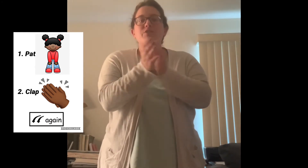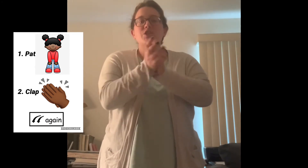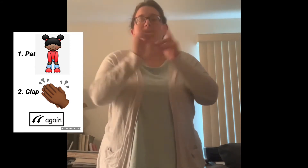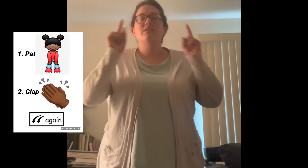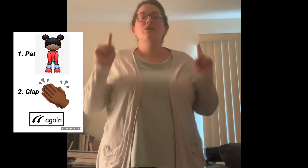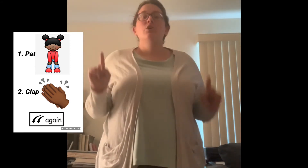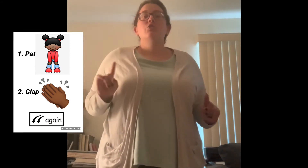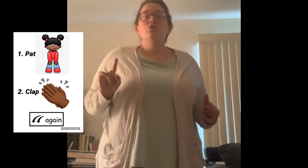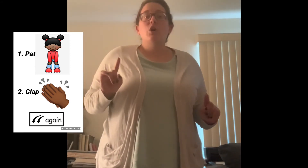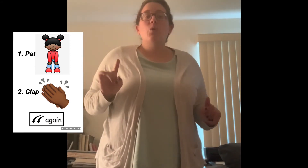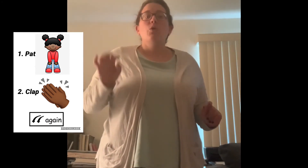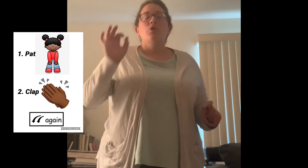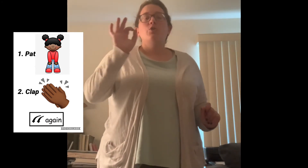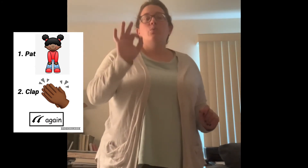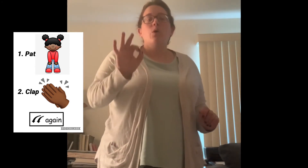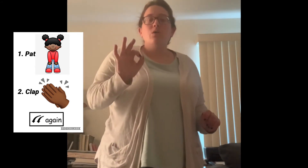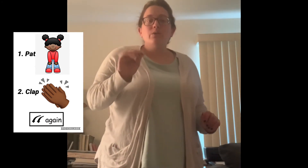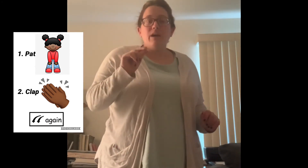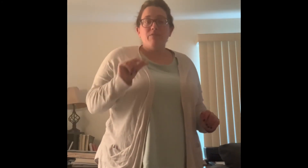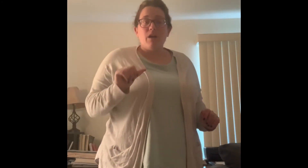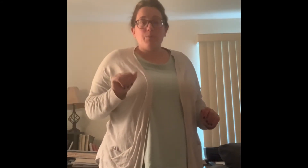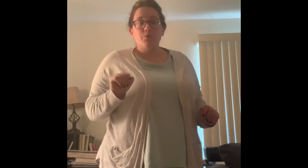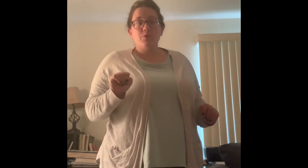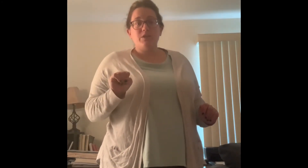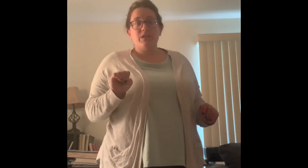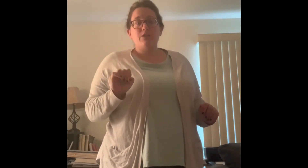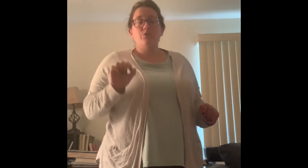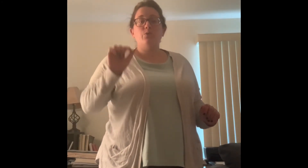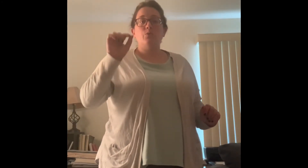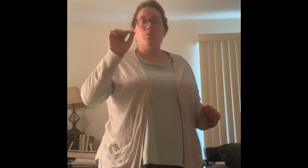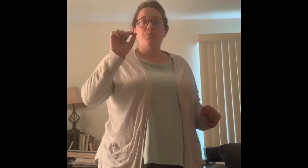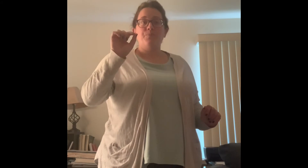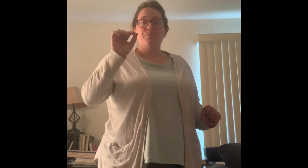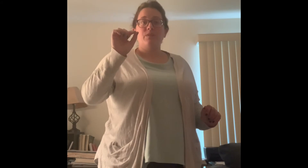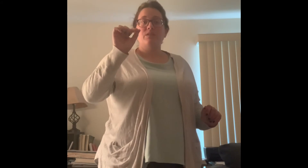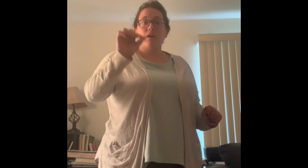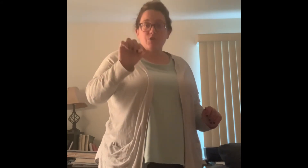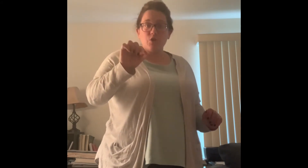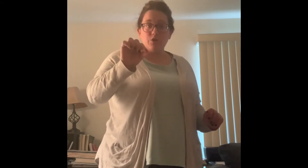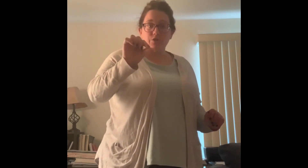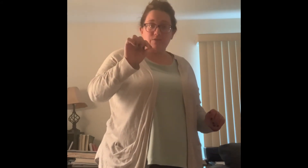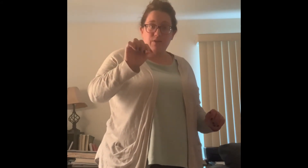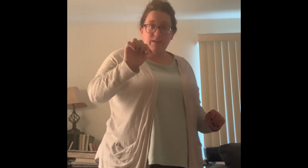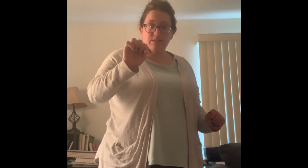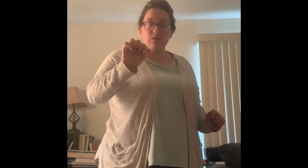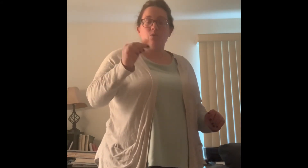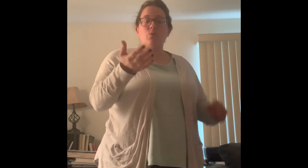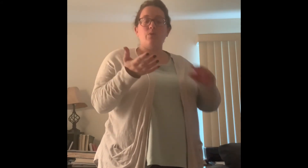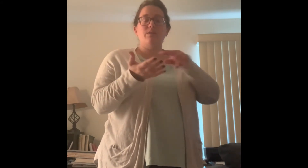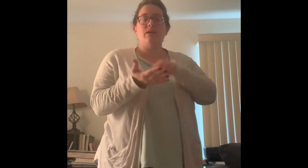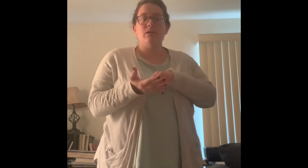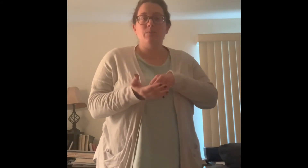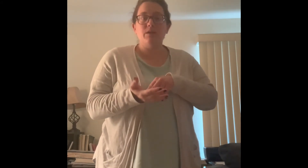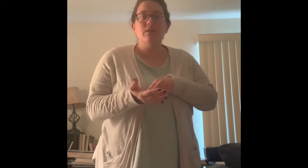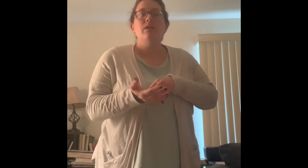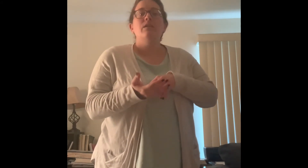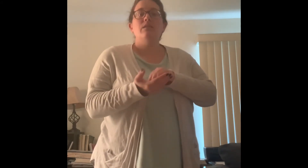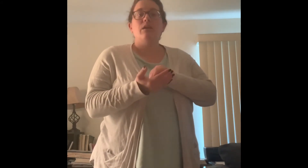So you will also have the opportunity to touch on your device or the document that I will